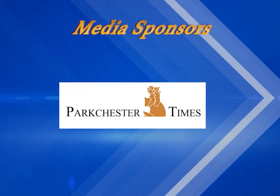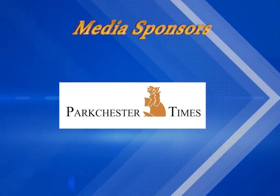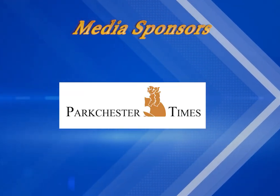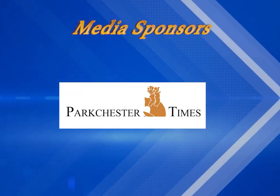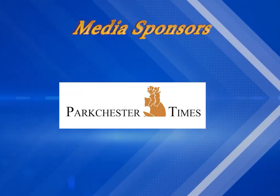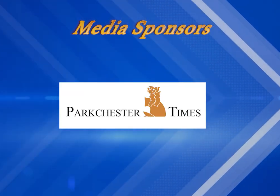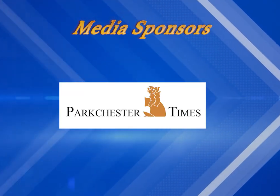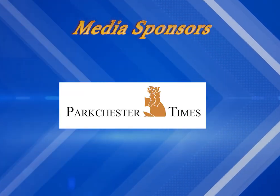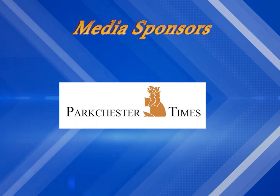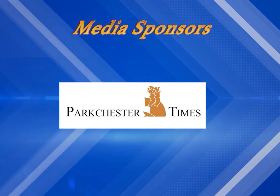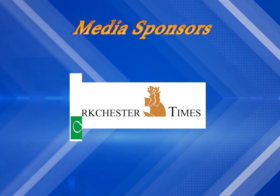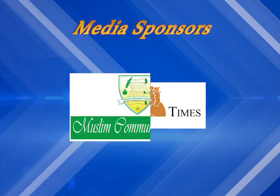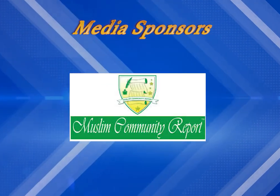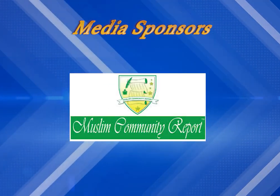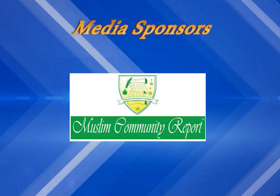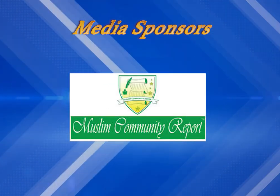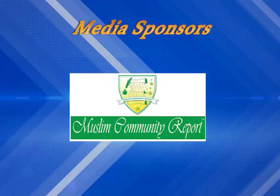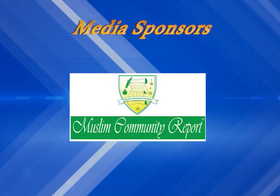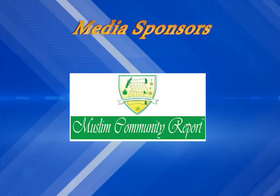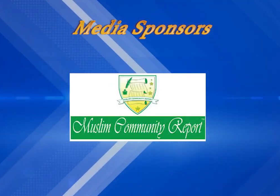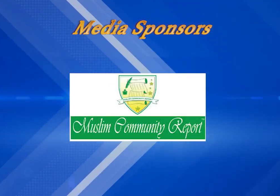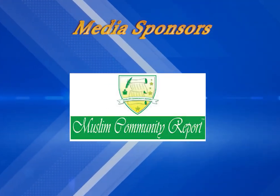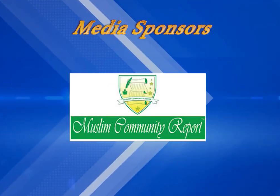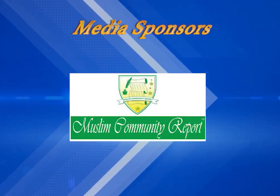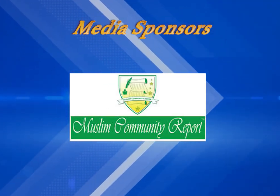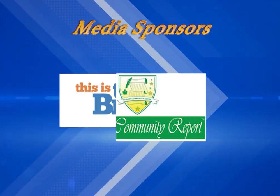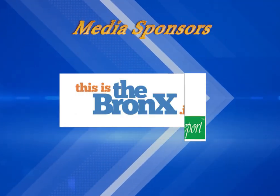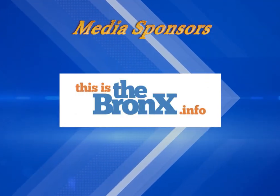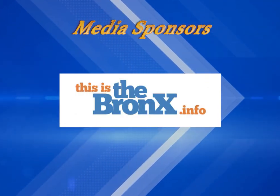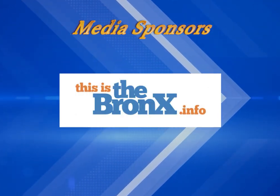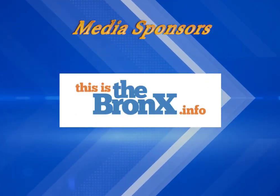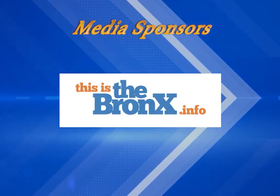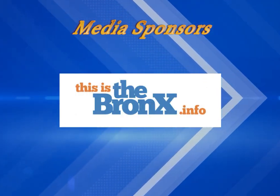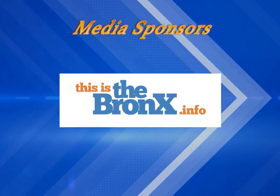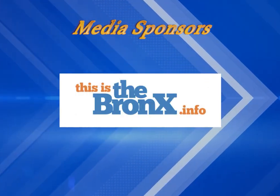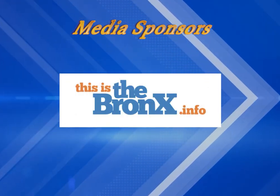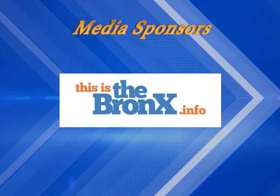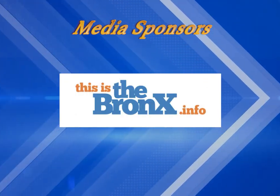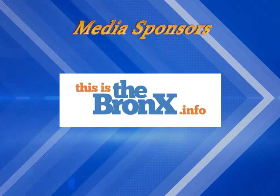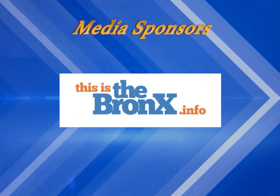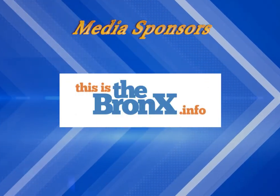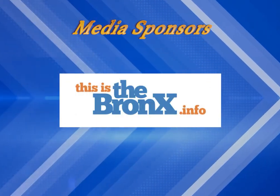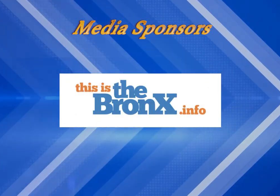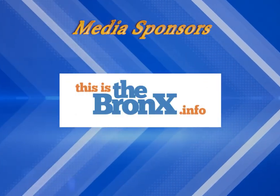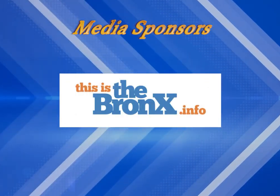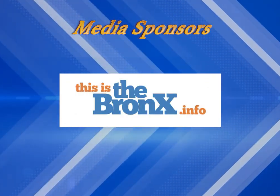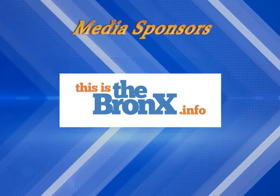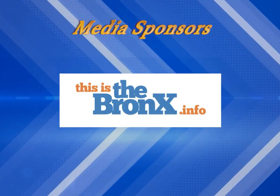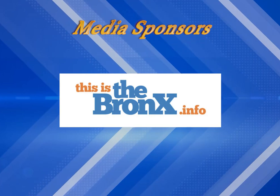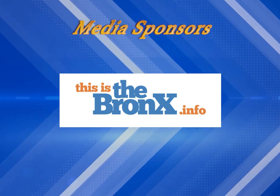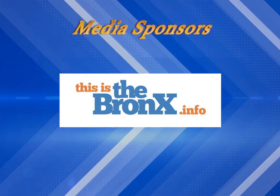Times, Muslim Community Report, www.thisisthebronx.info,